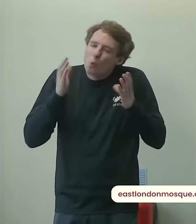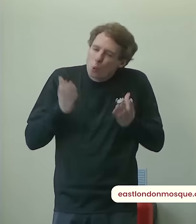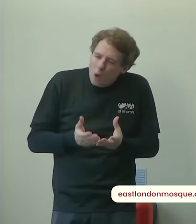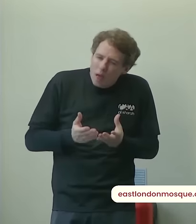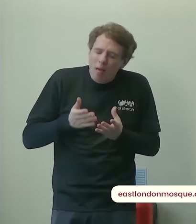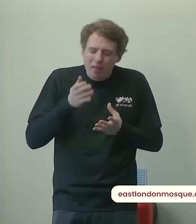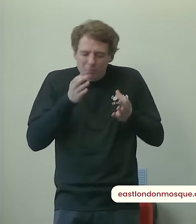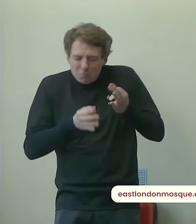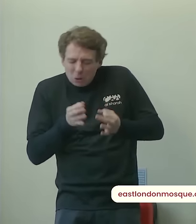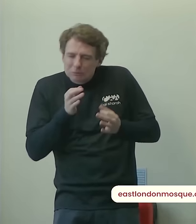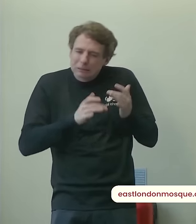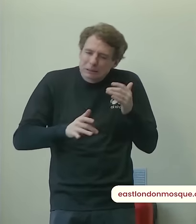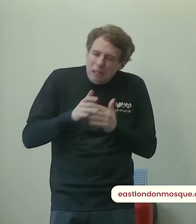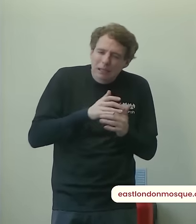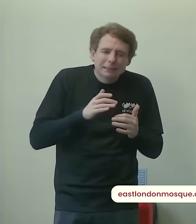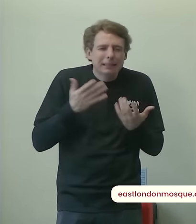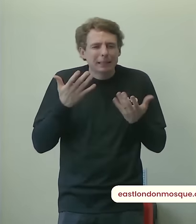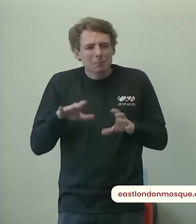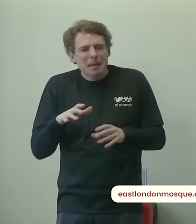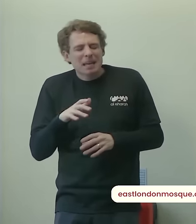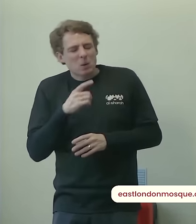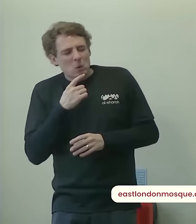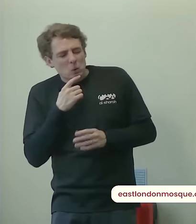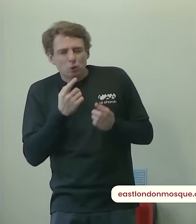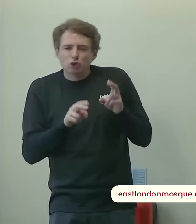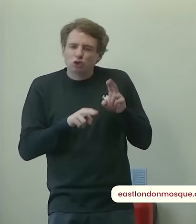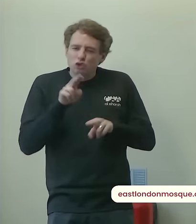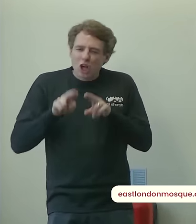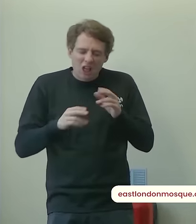that some were better than others whereas in the eyes of allah he says